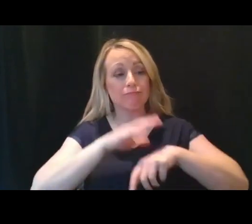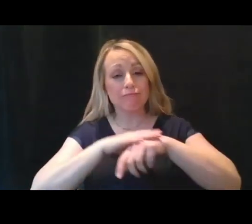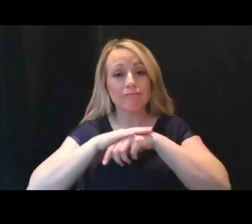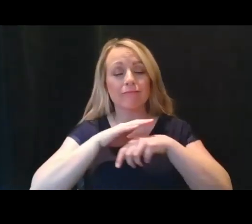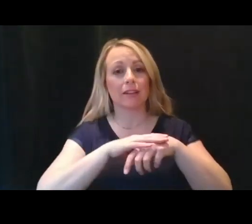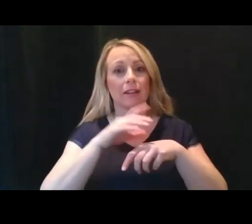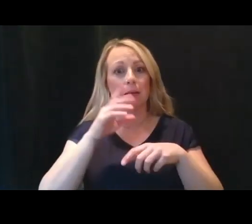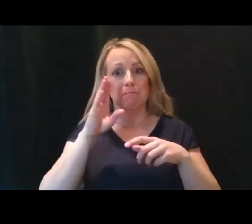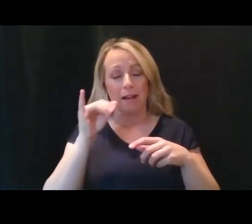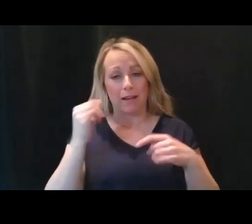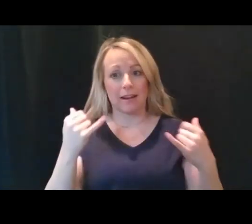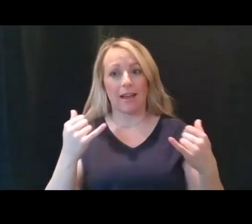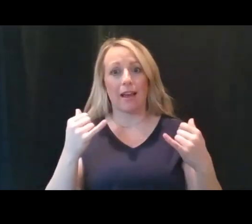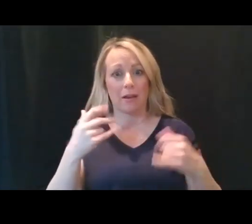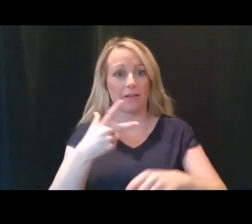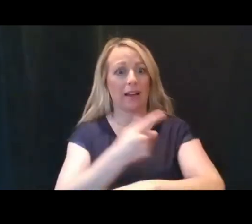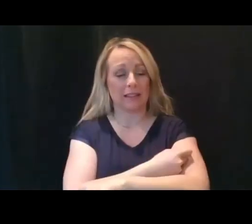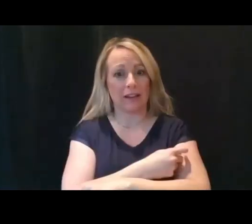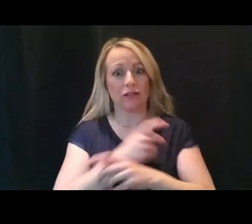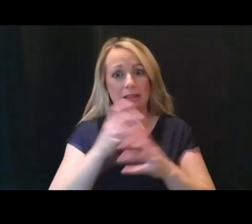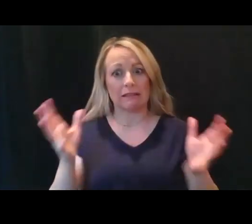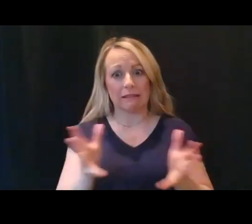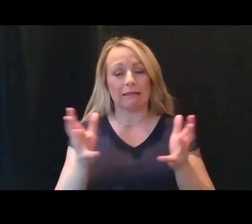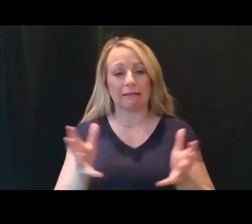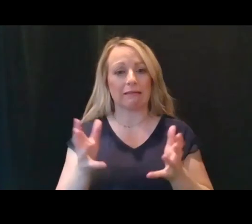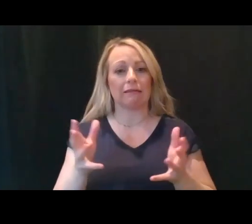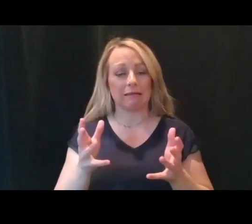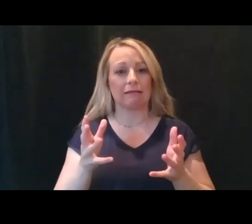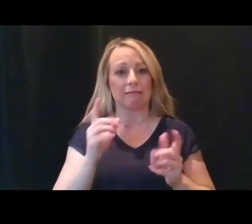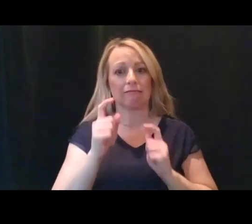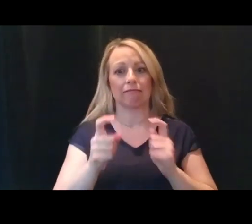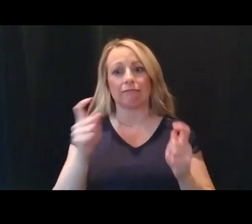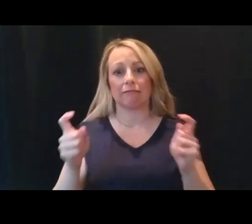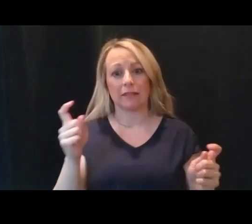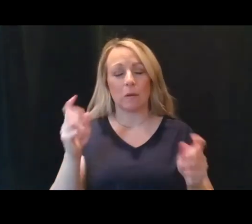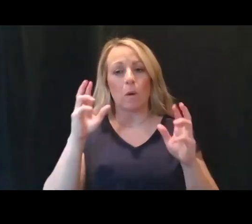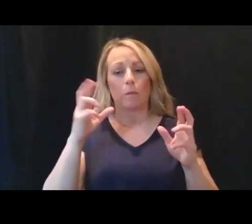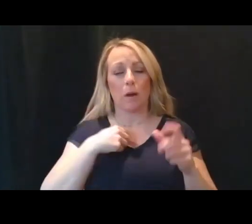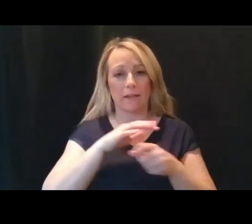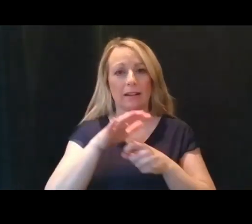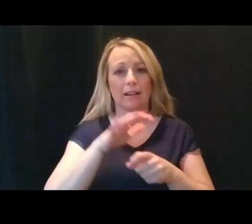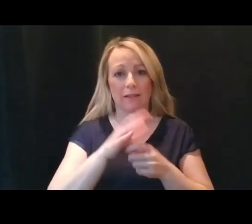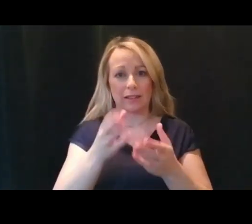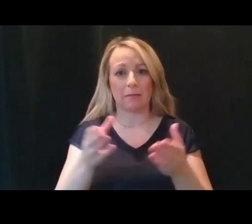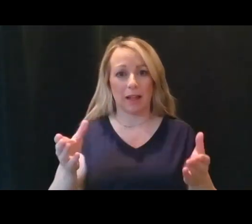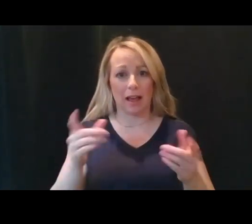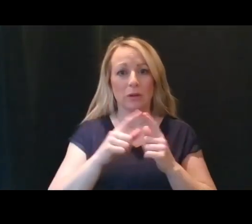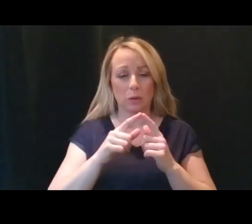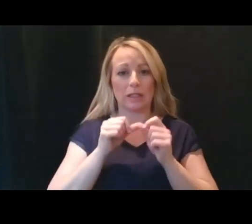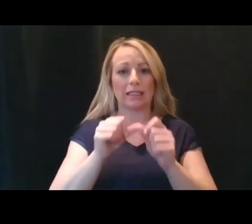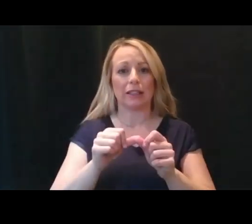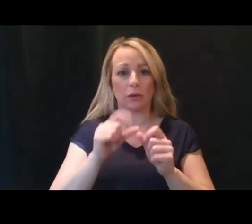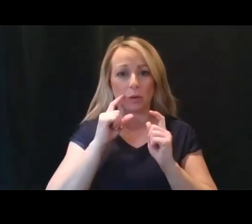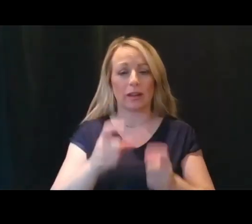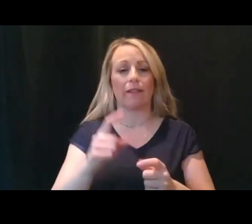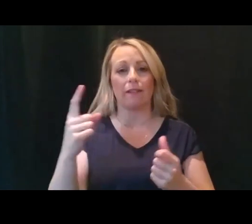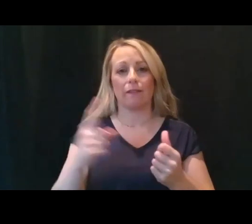vaccination push, we had hoped for and frankly planned to have enough supply to keep giving first doses without having